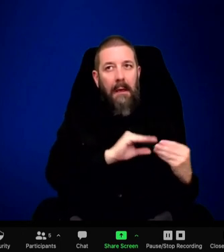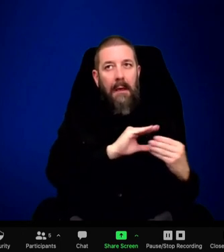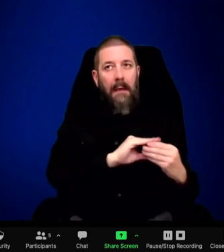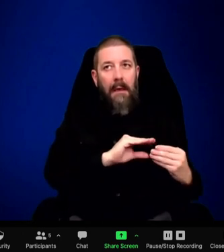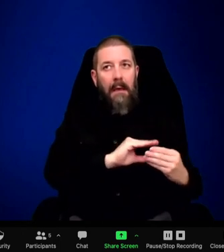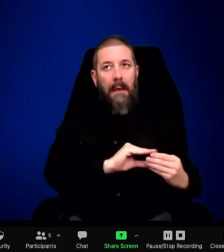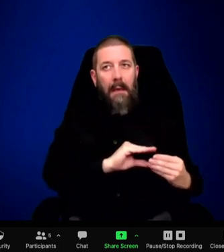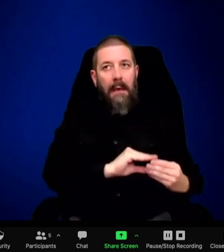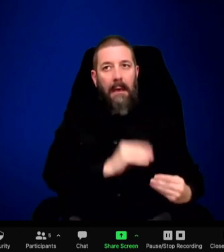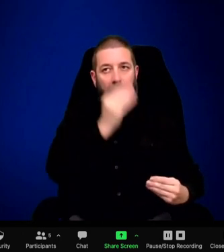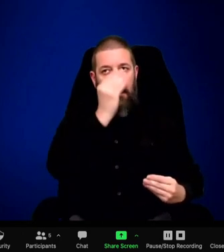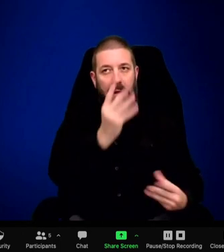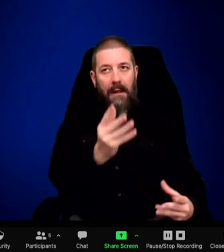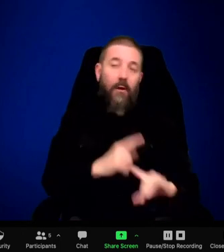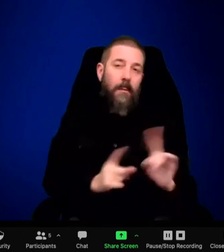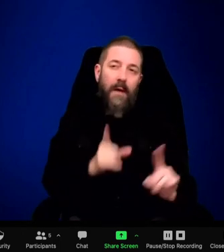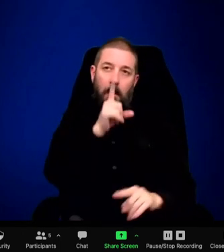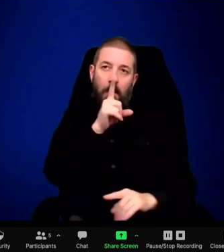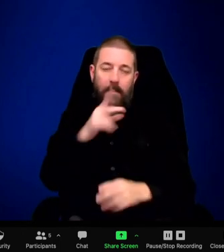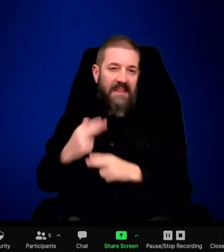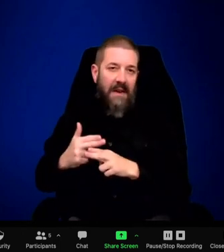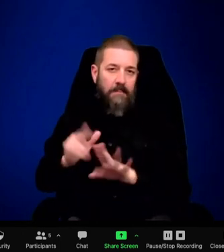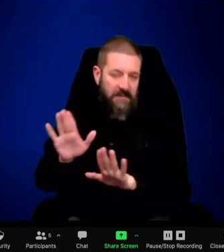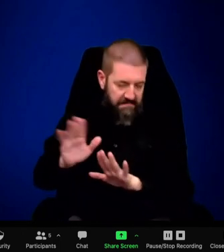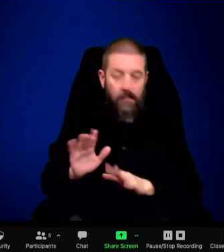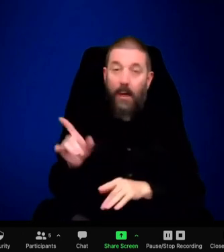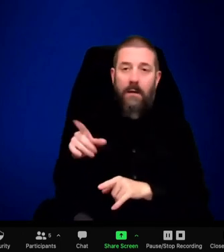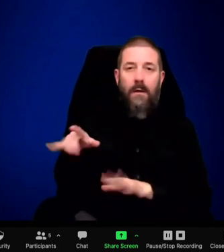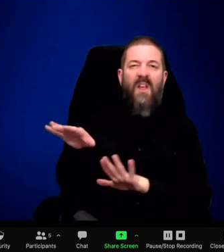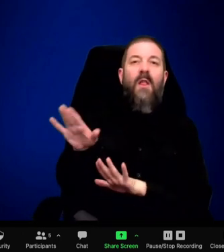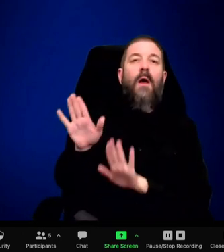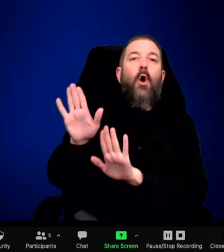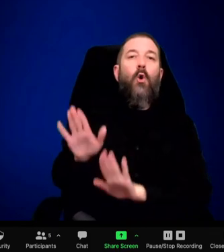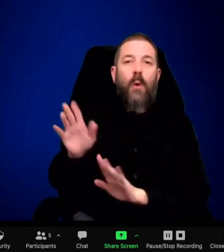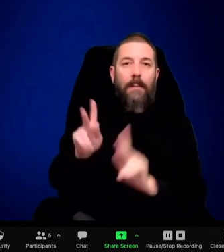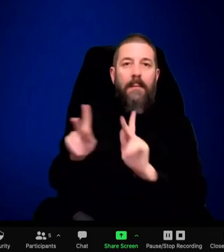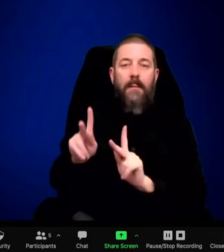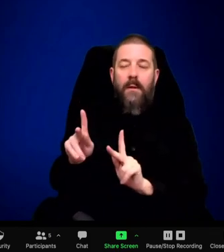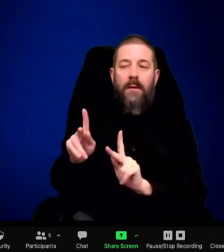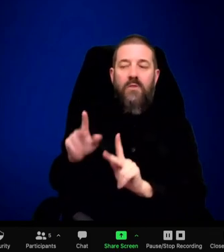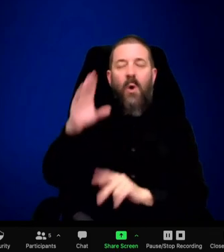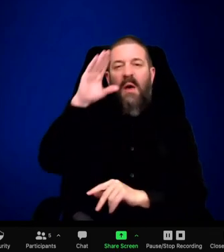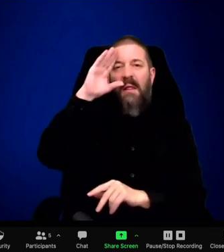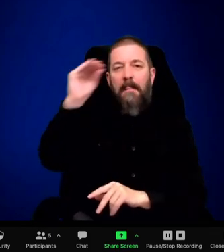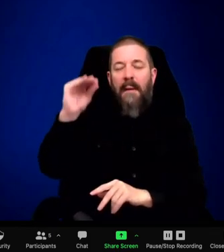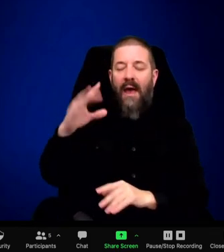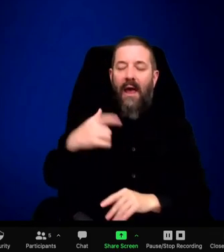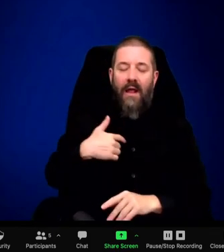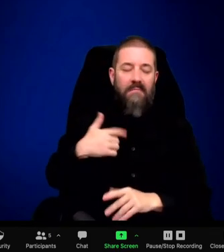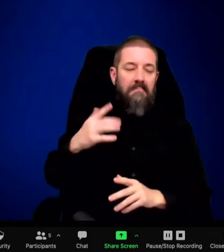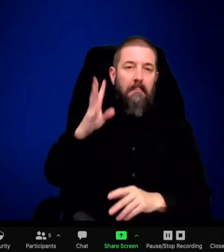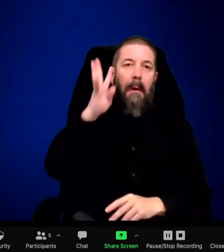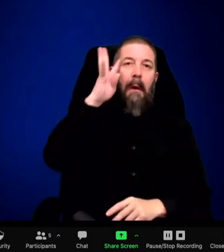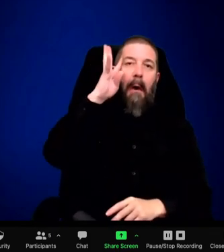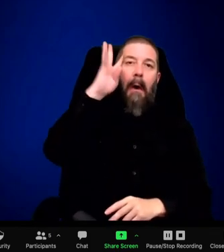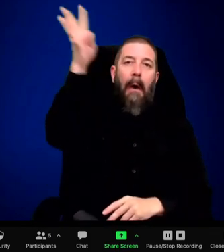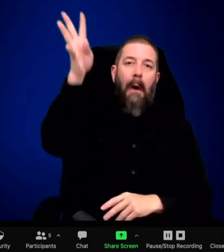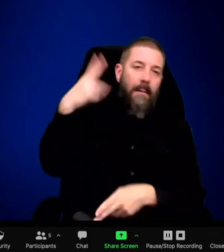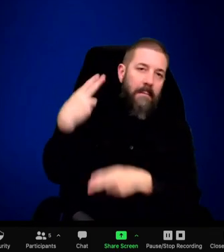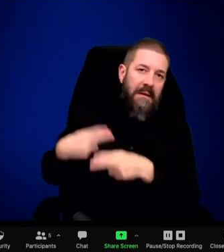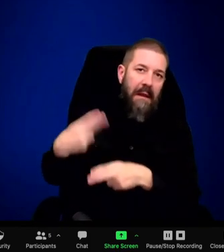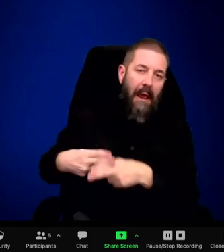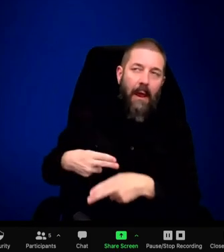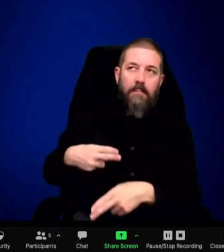Lindsayville says, have you ever seen people opposed to wolves turn into enthusiasts? Have you ever seen people, oh,